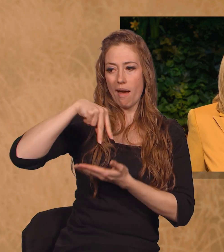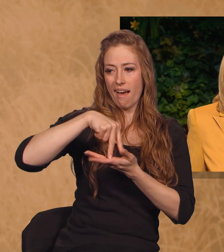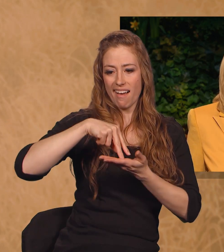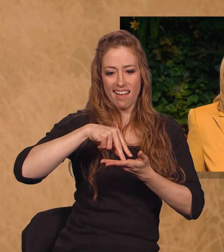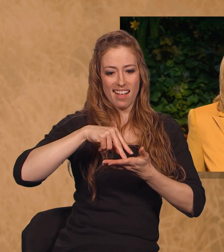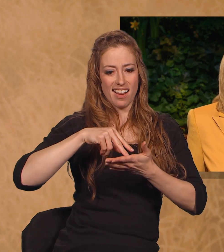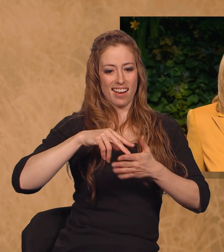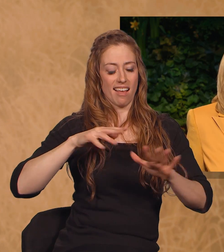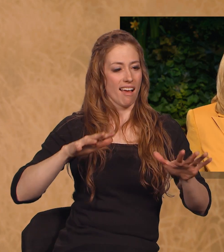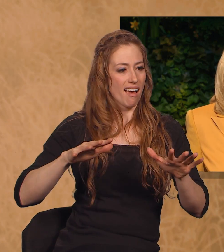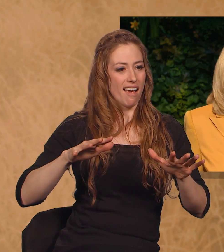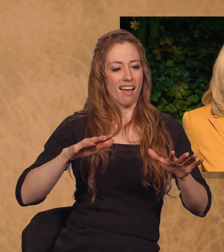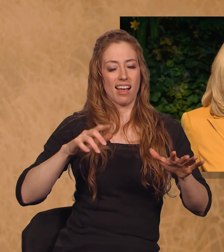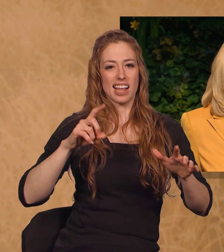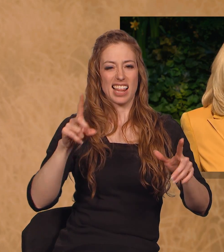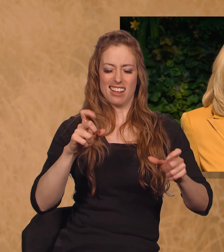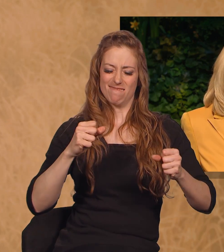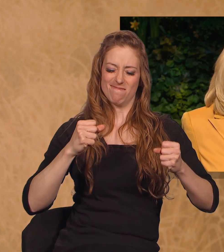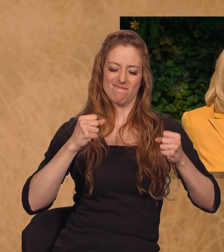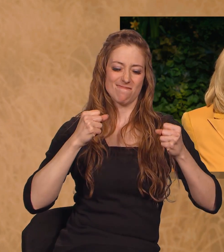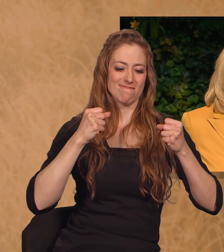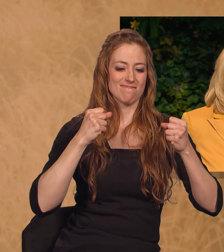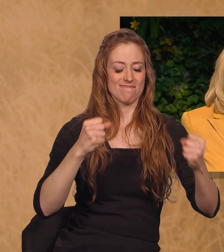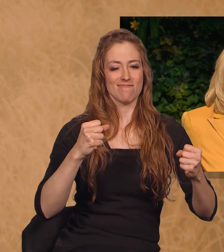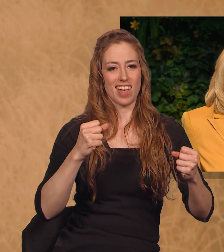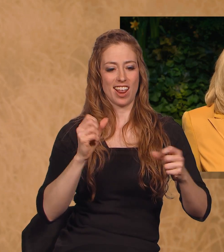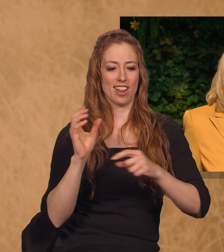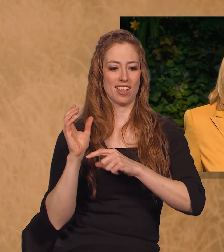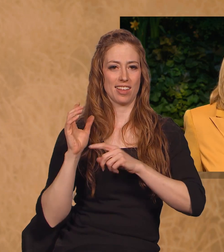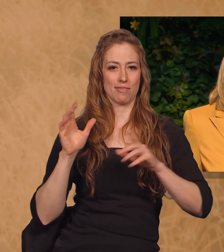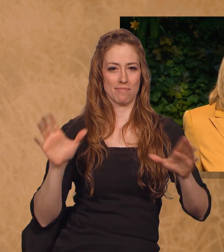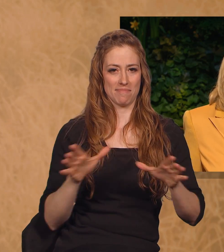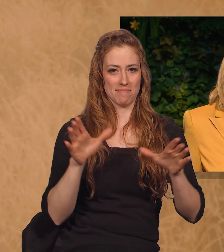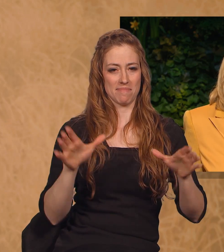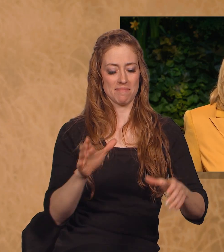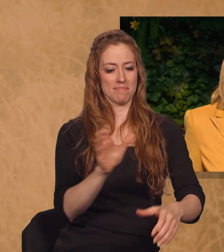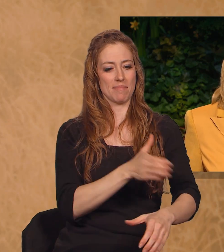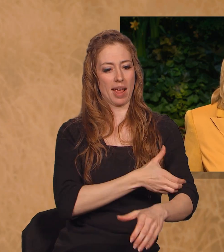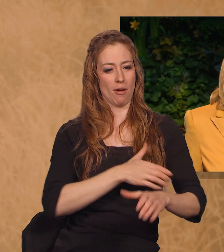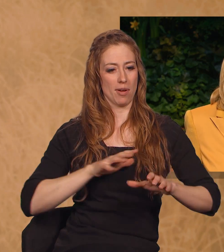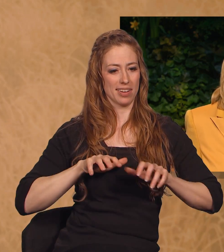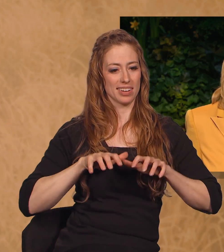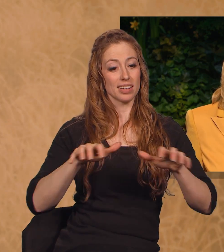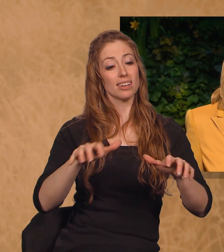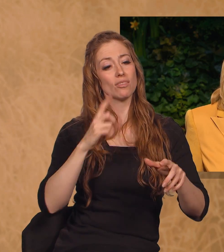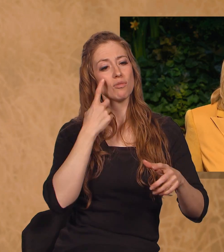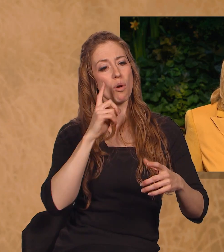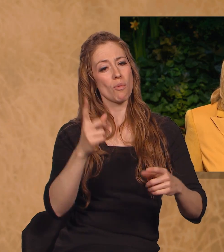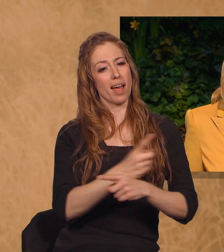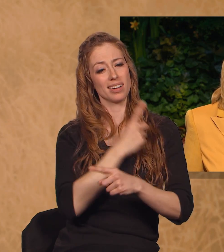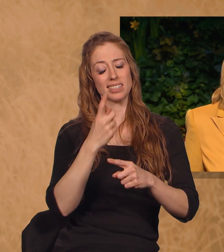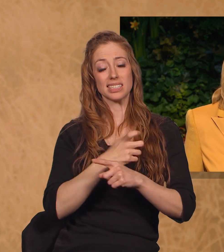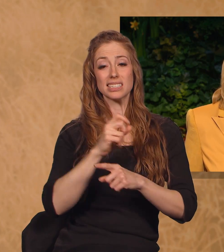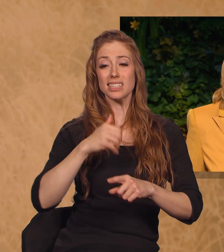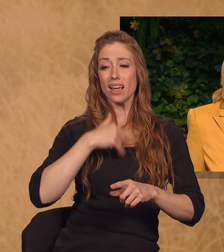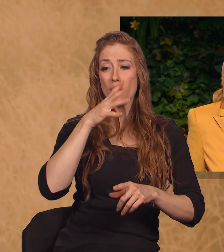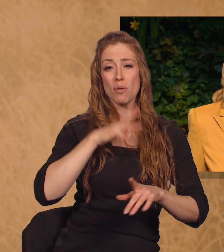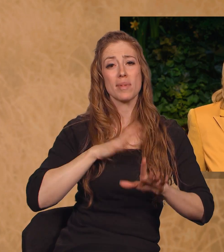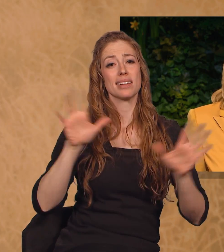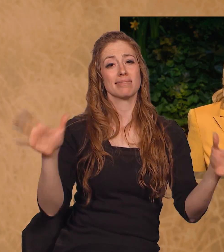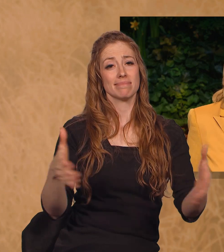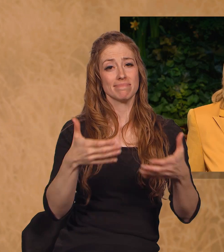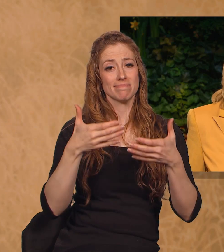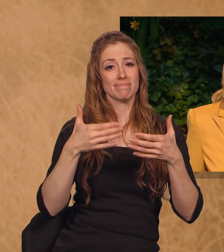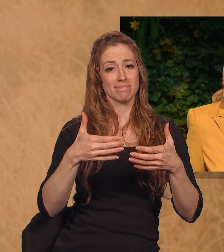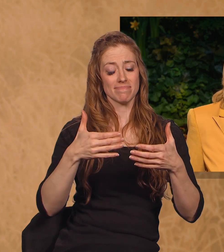of the earth as a mighty force for righteousness. Young women, arise and take your place in